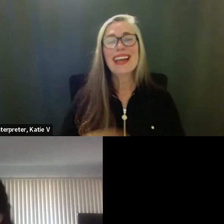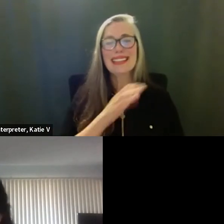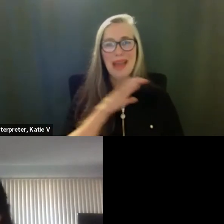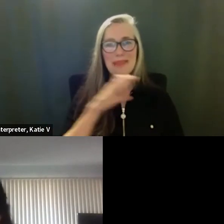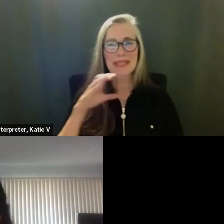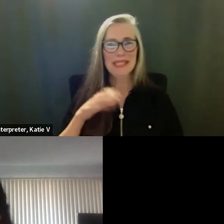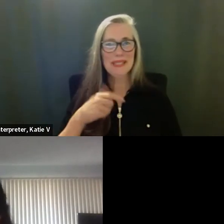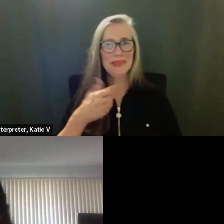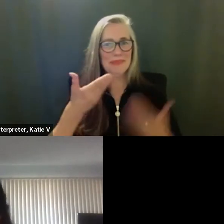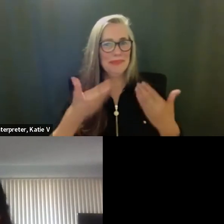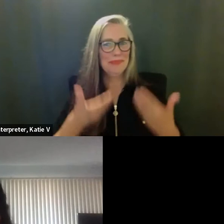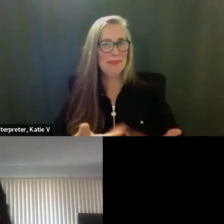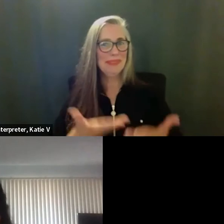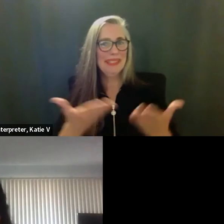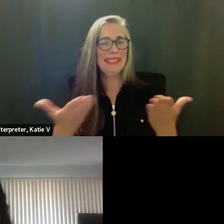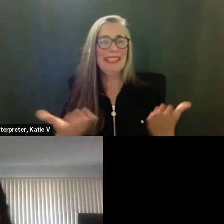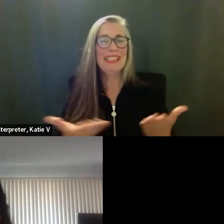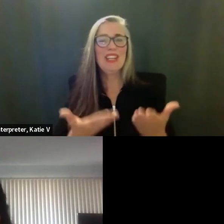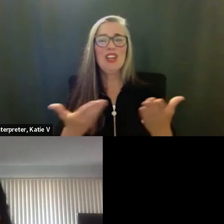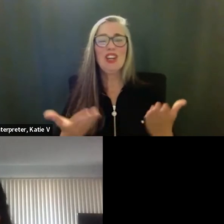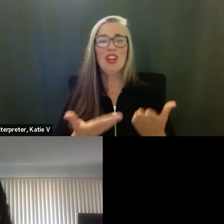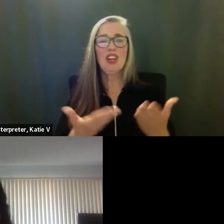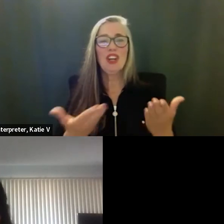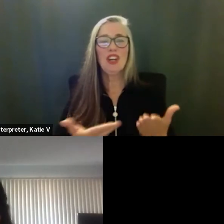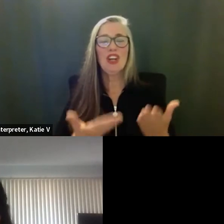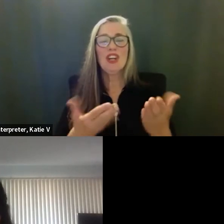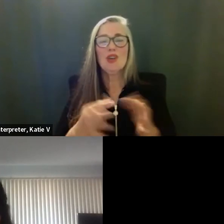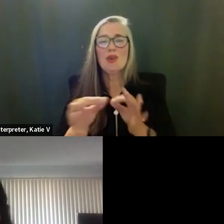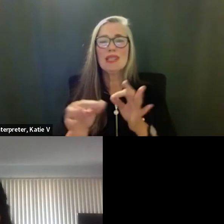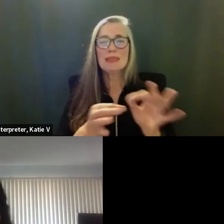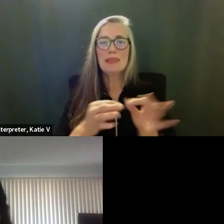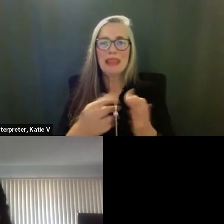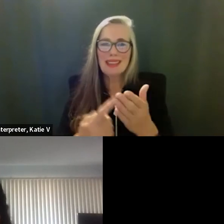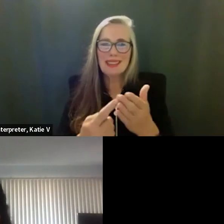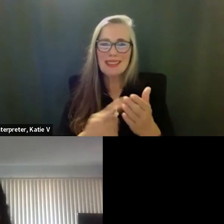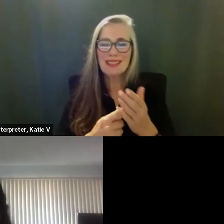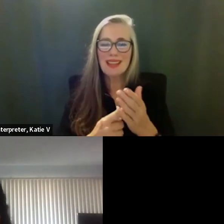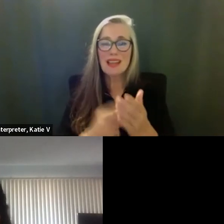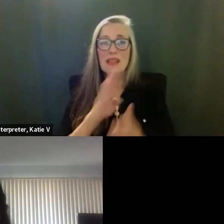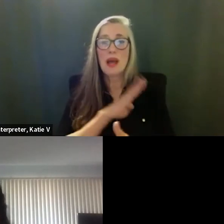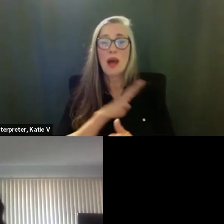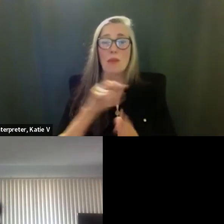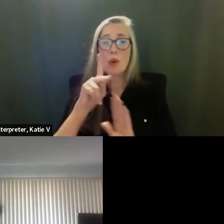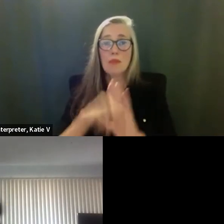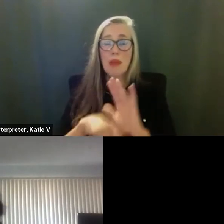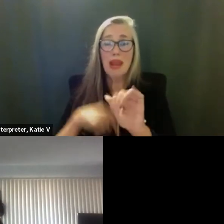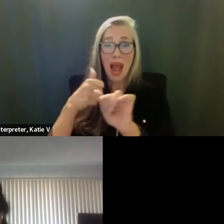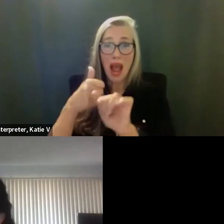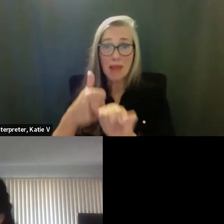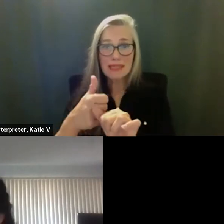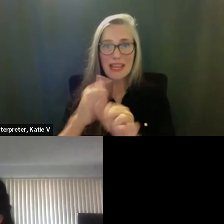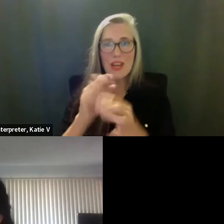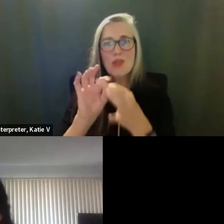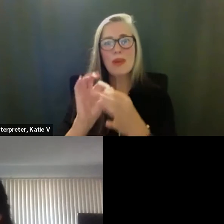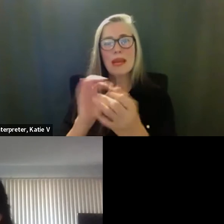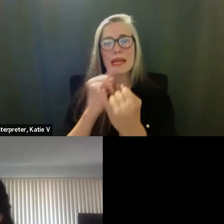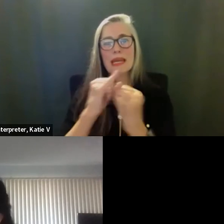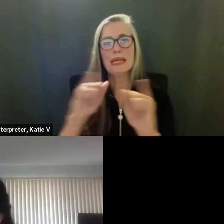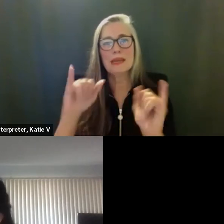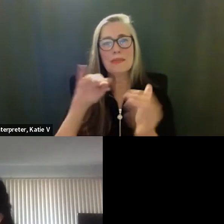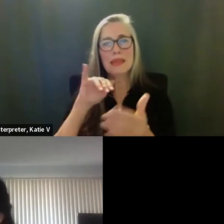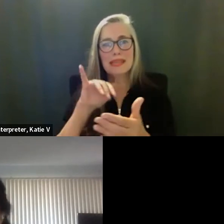I'm here to, uh, discuss the updated board policy as a, in regards to the independent study. Uh,